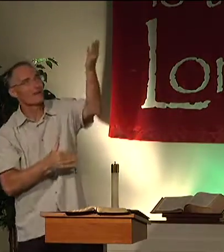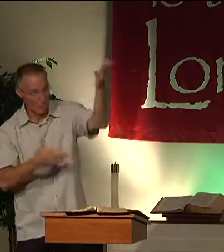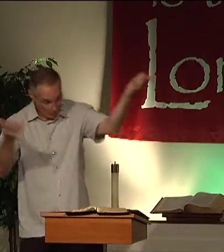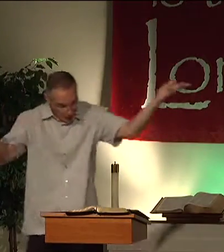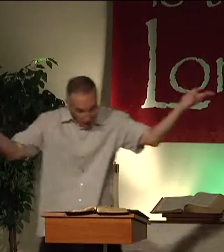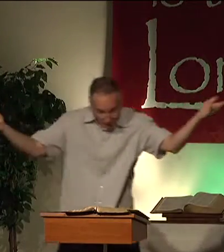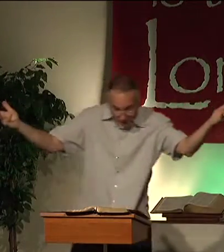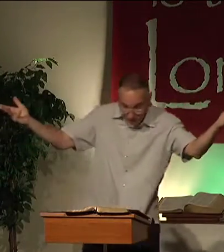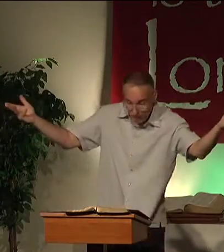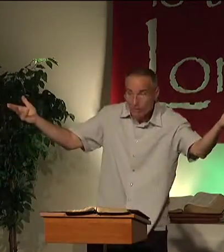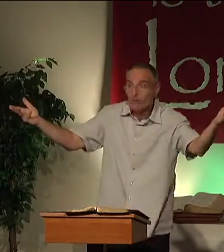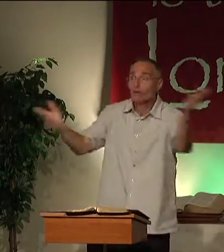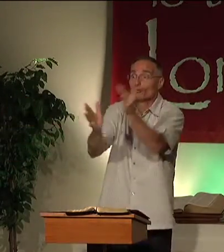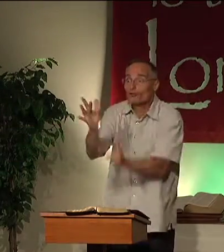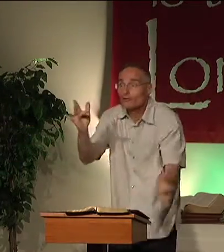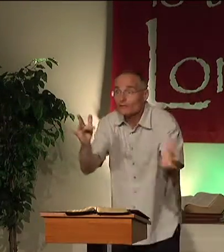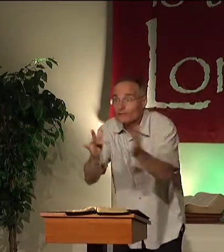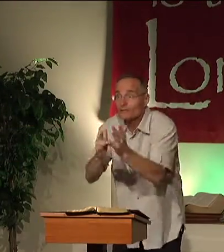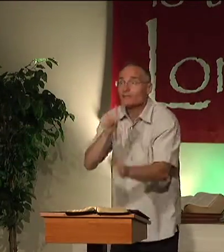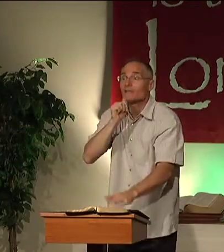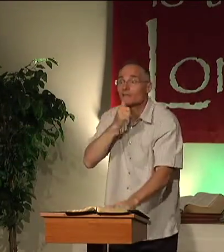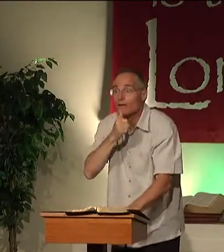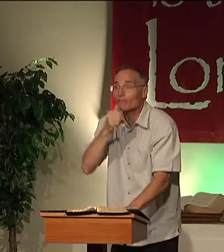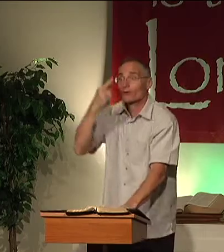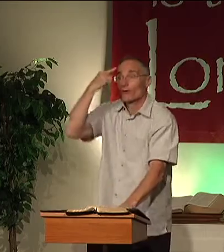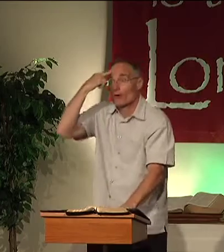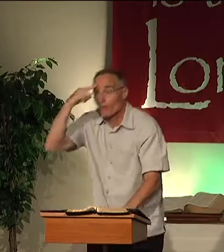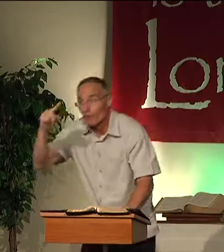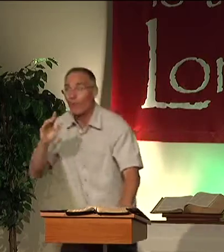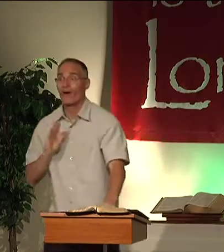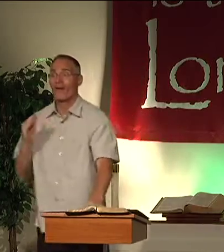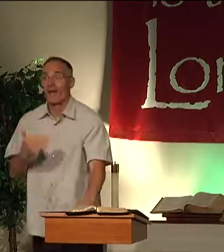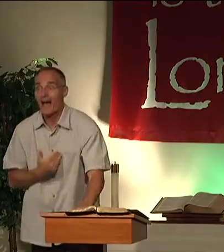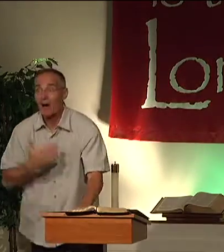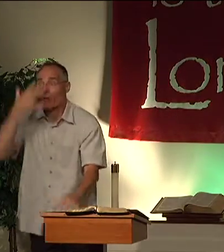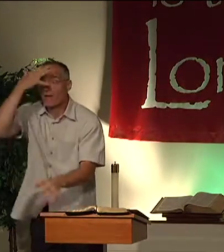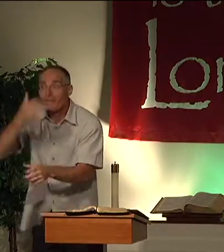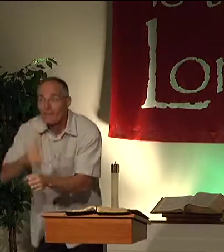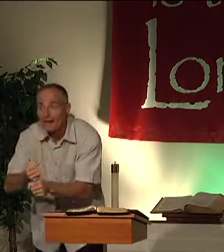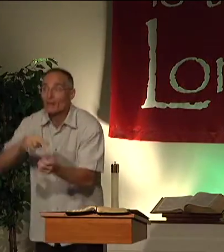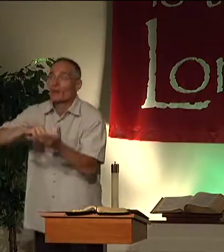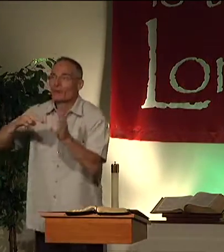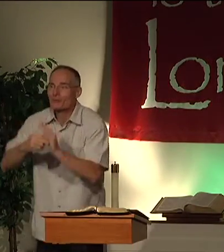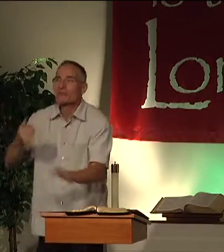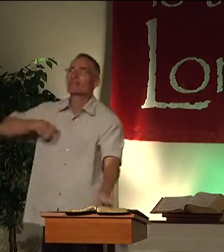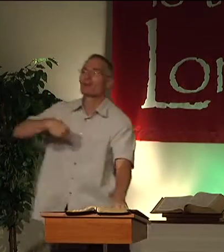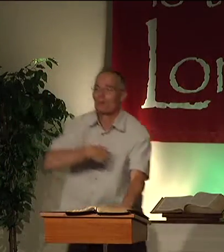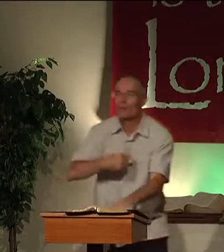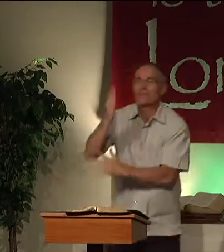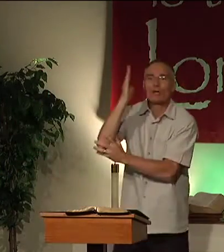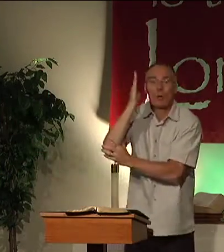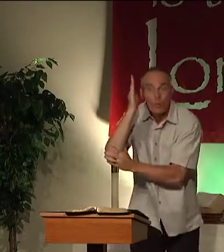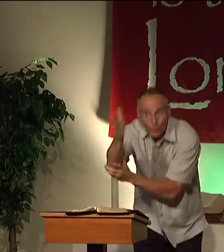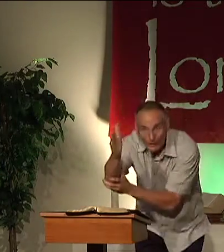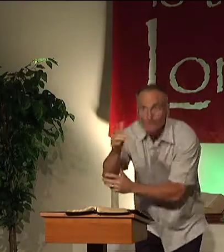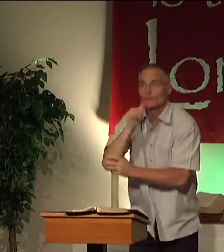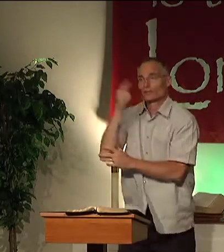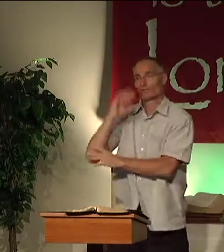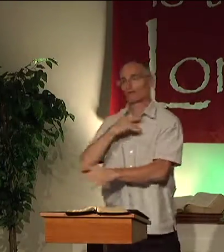We sing about it. I want to become like you. Well, Jesus suffered for our faith, so that means we will